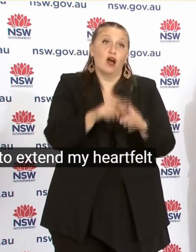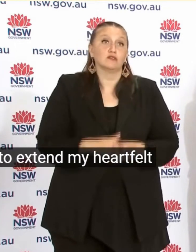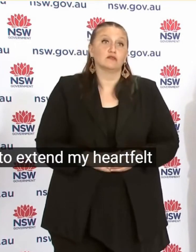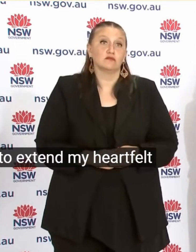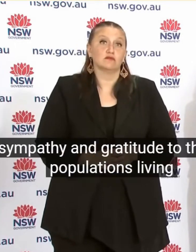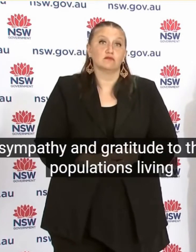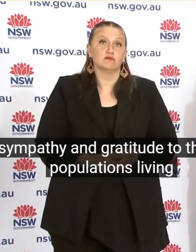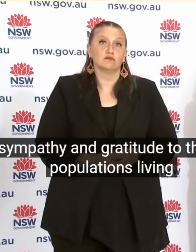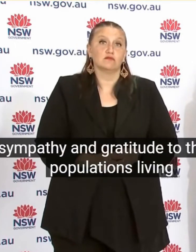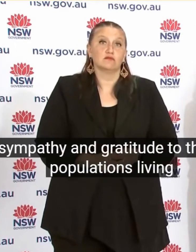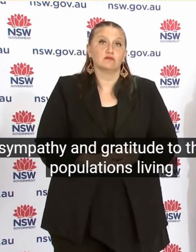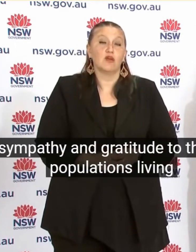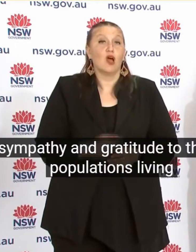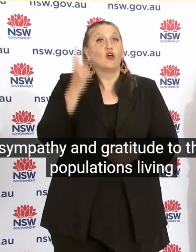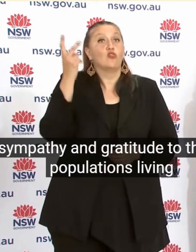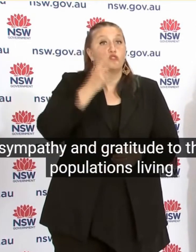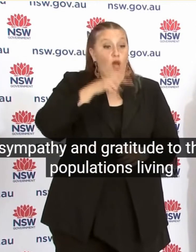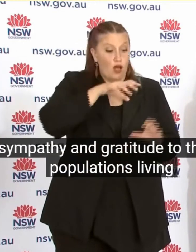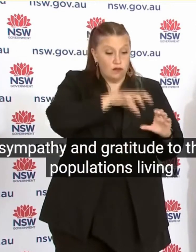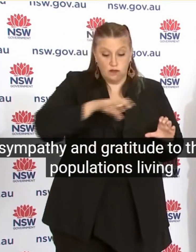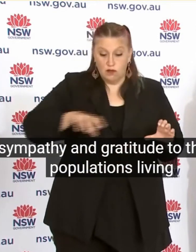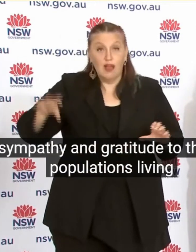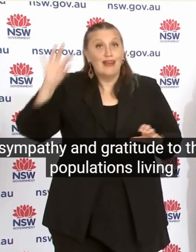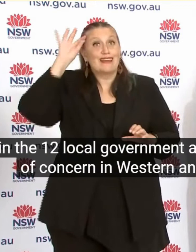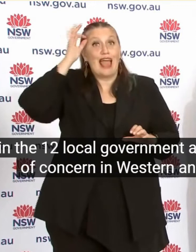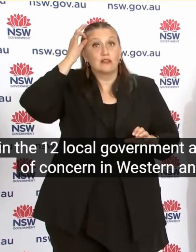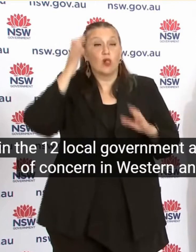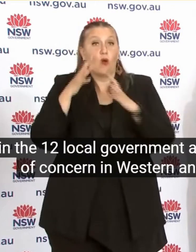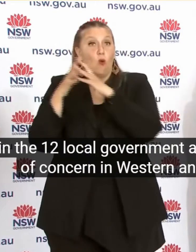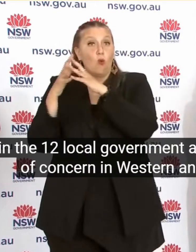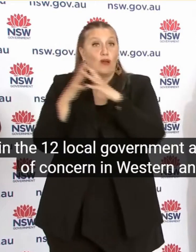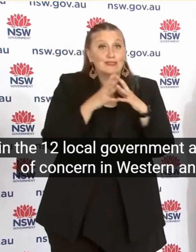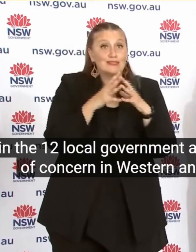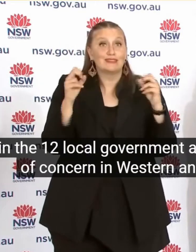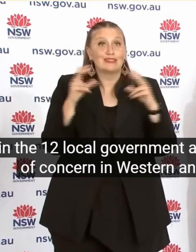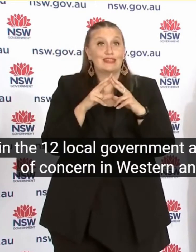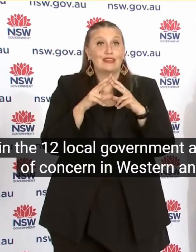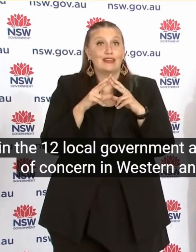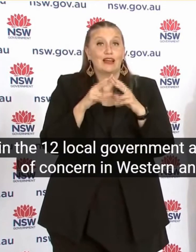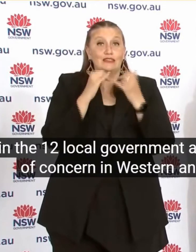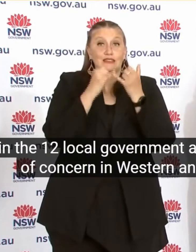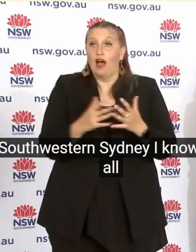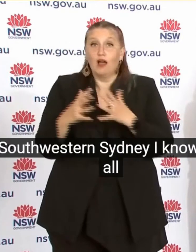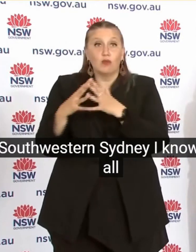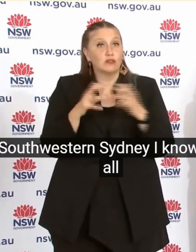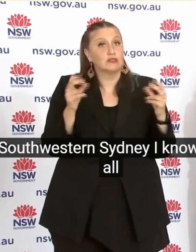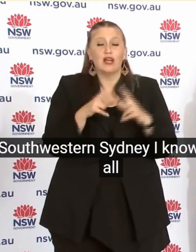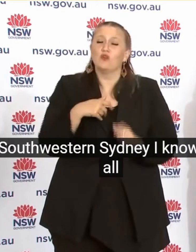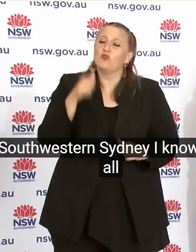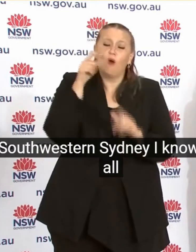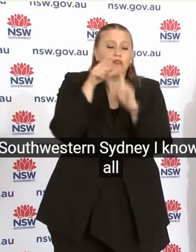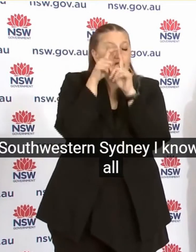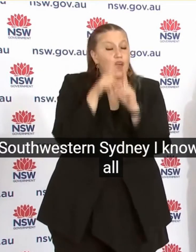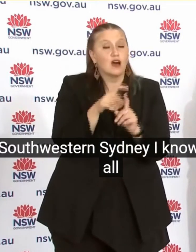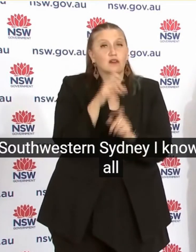Those Populations Living In The 12 Local Government Areas Of Concern In Western And South Western Sydney I Know We All Know